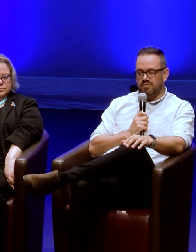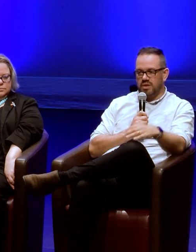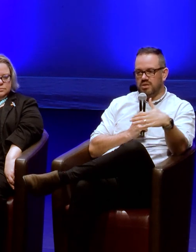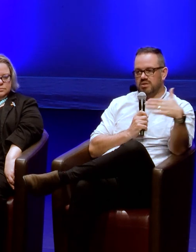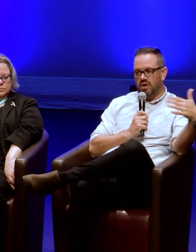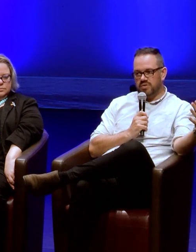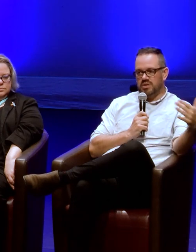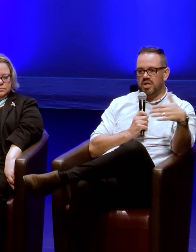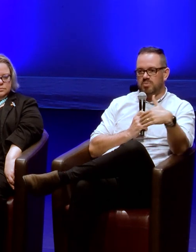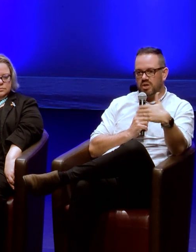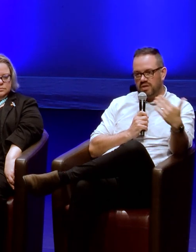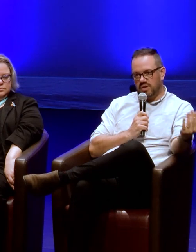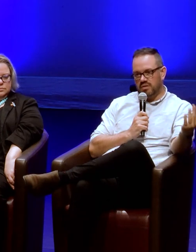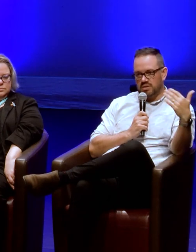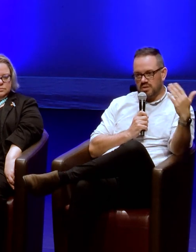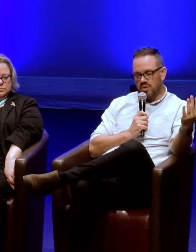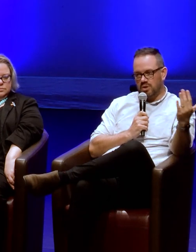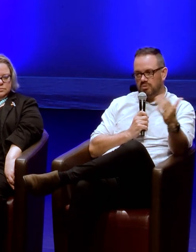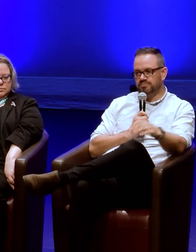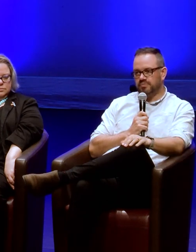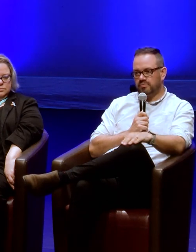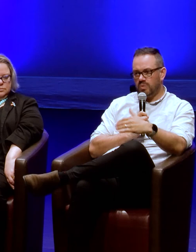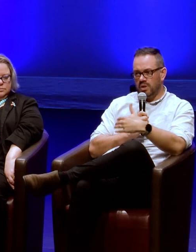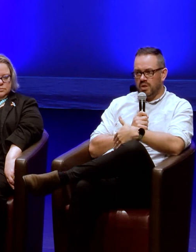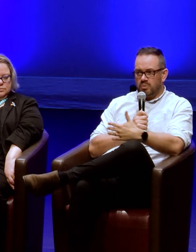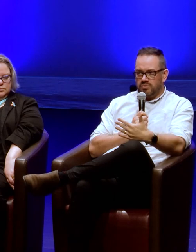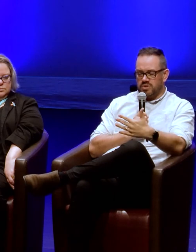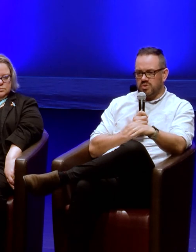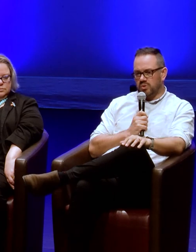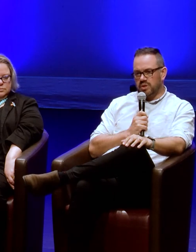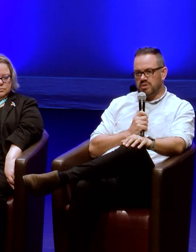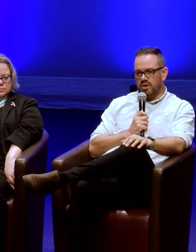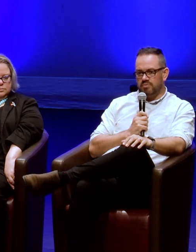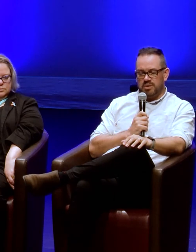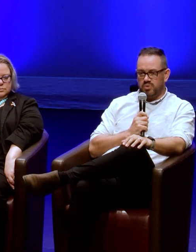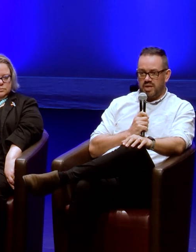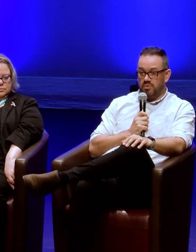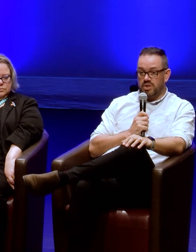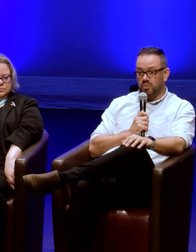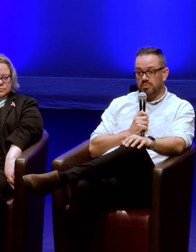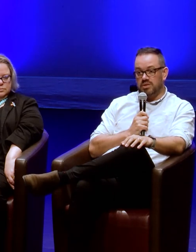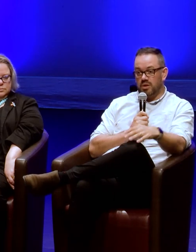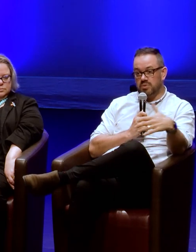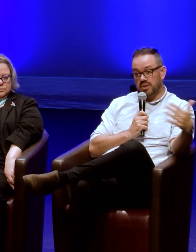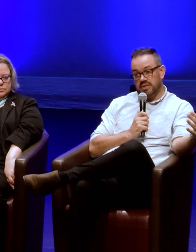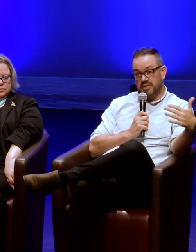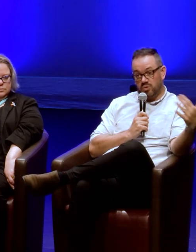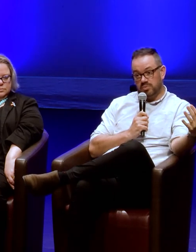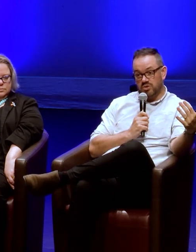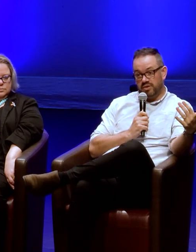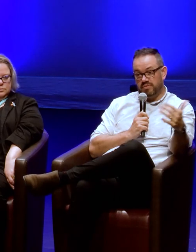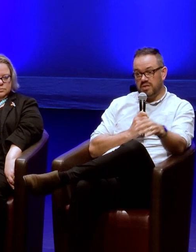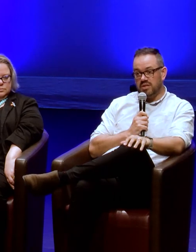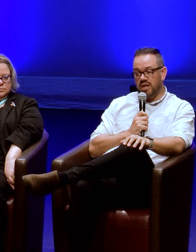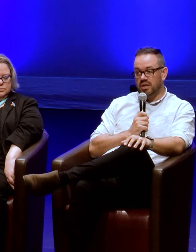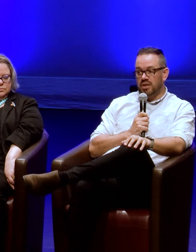kind of thing. It's obviously a community event that's going on. We've got some stories of people that otherwise wouldn't be told. So let's tell